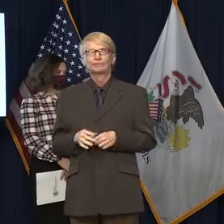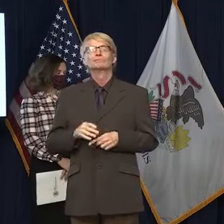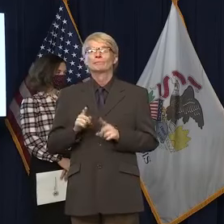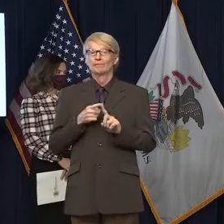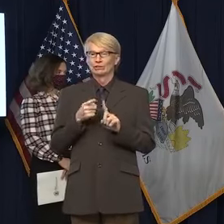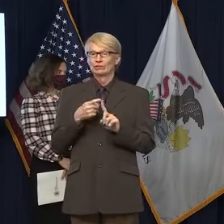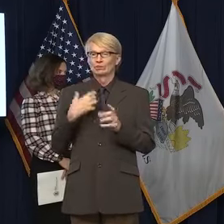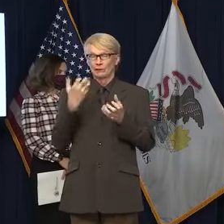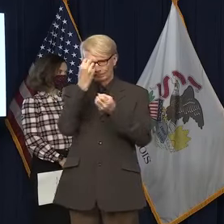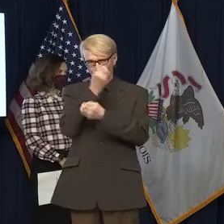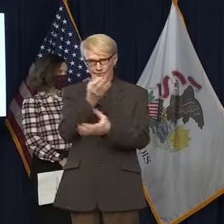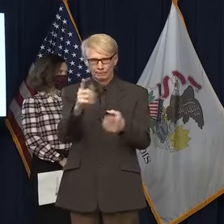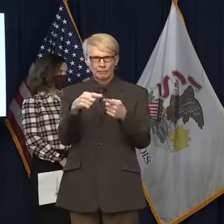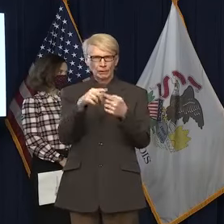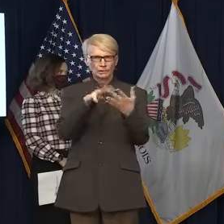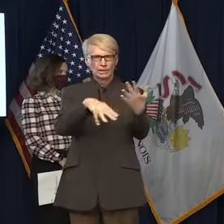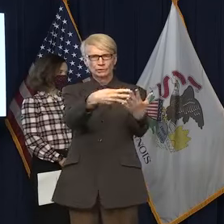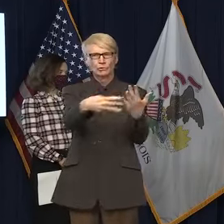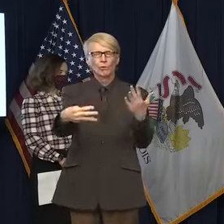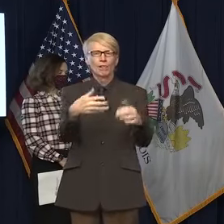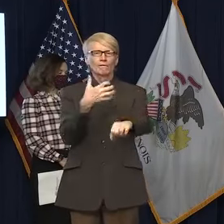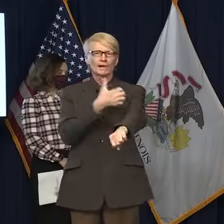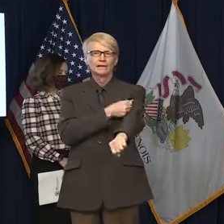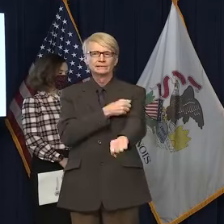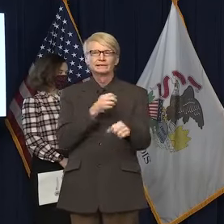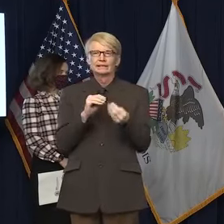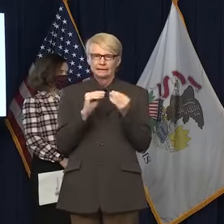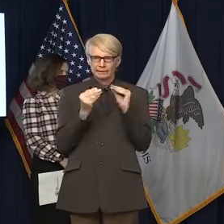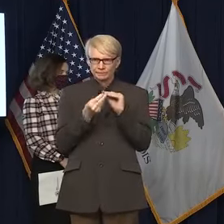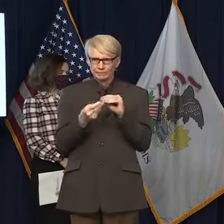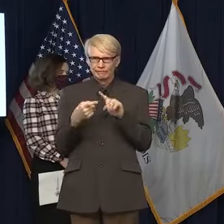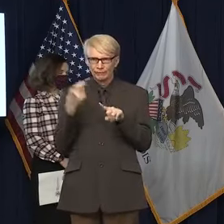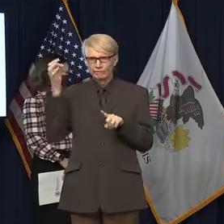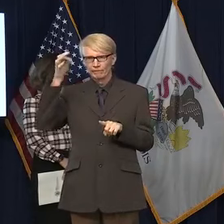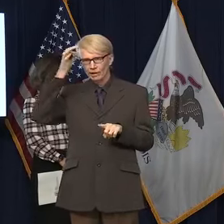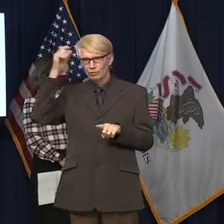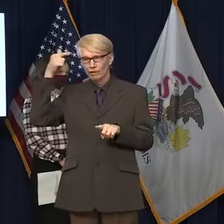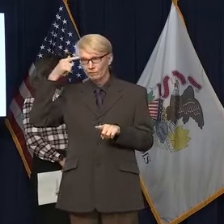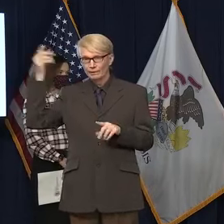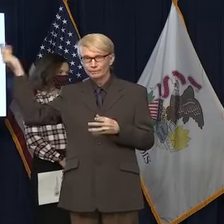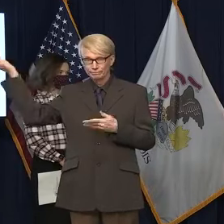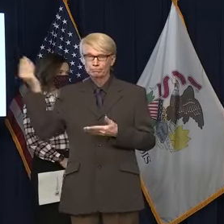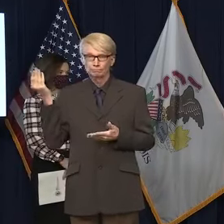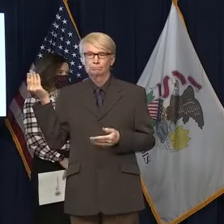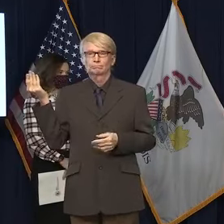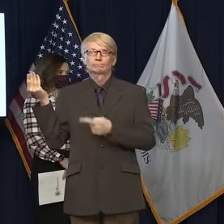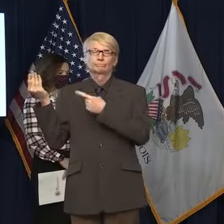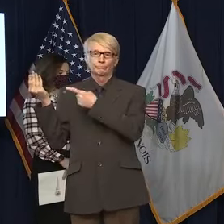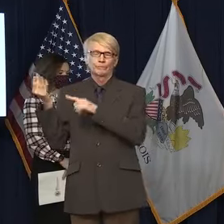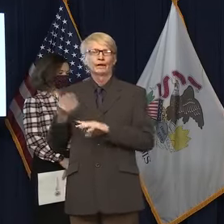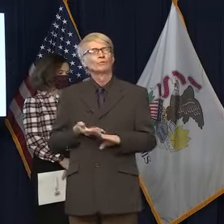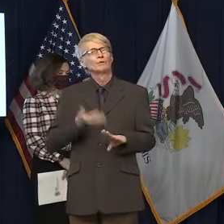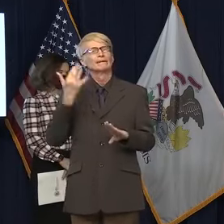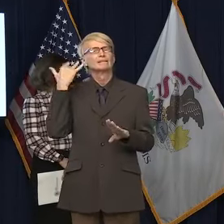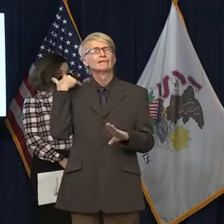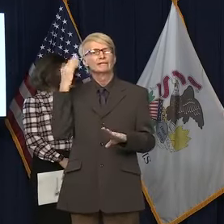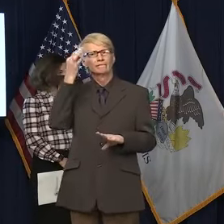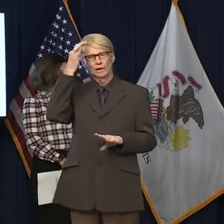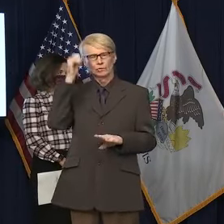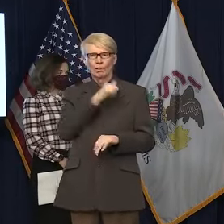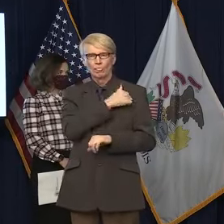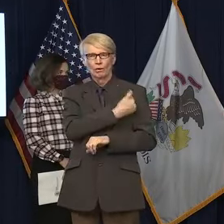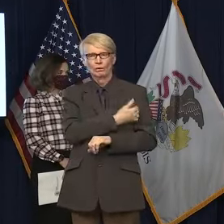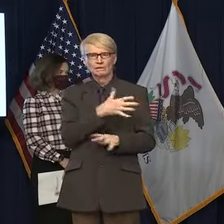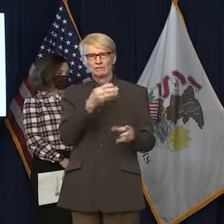updated scheduled vaccine delivery figures from the federal government. Previously, federal authorities